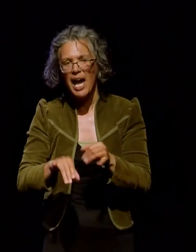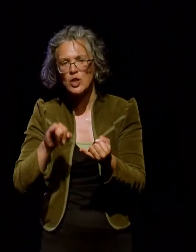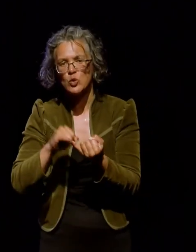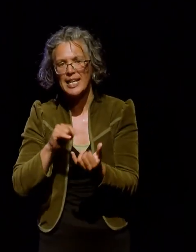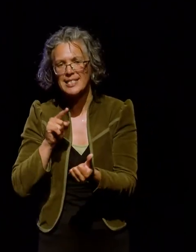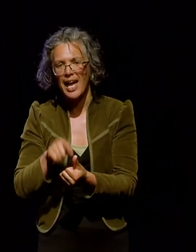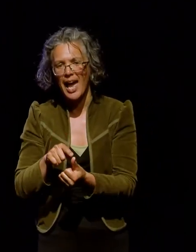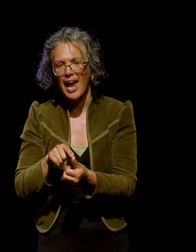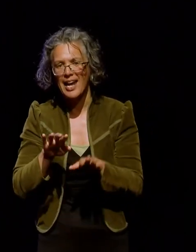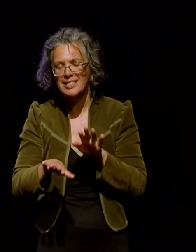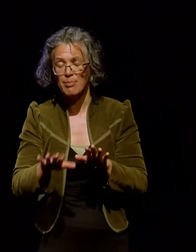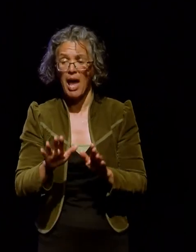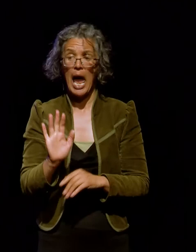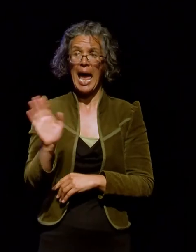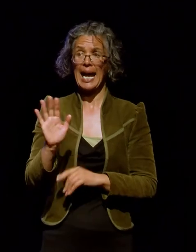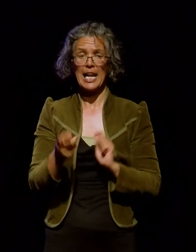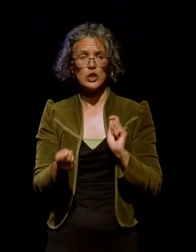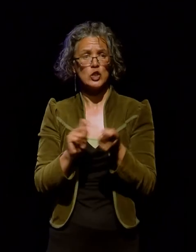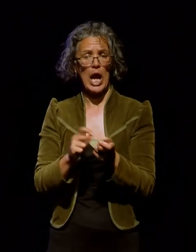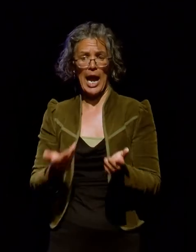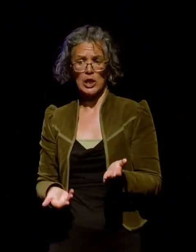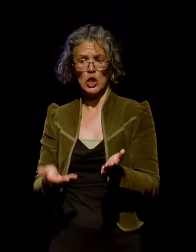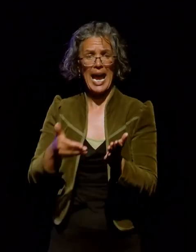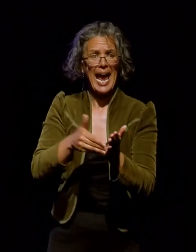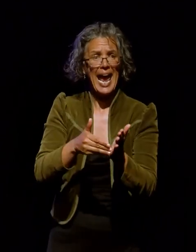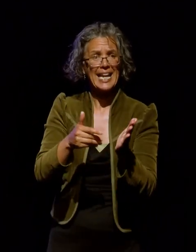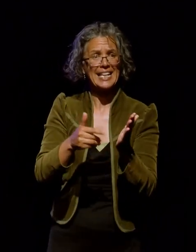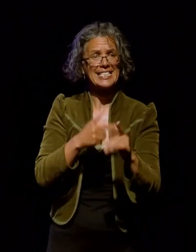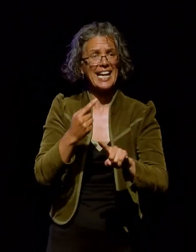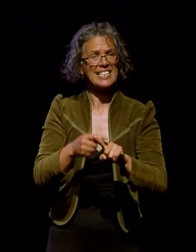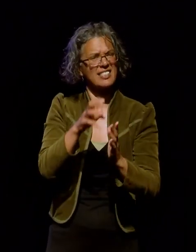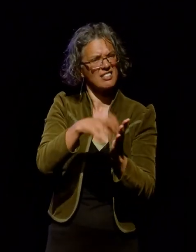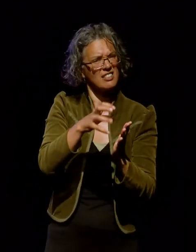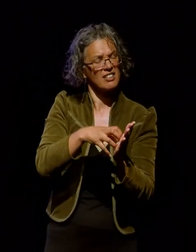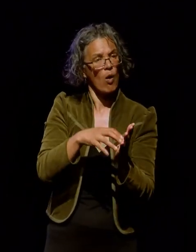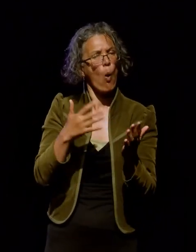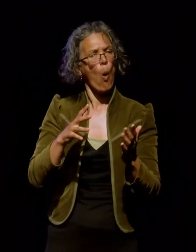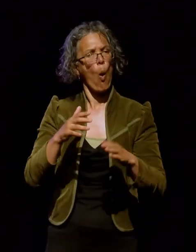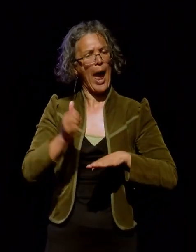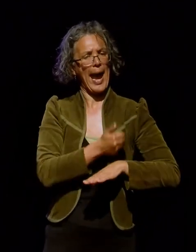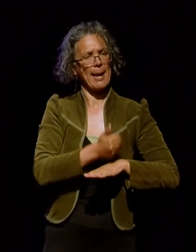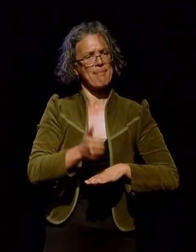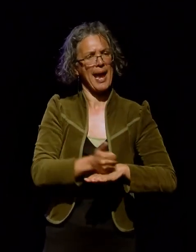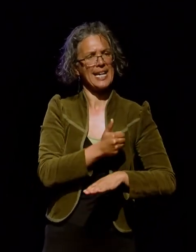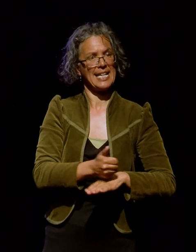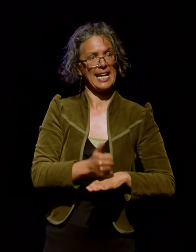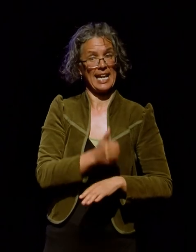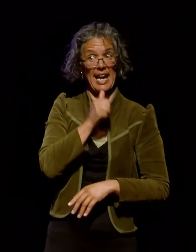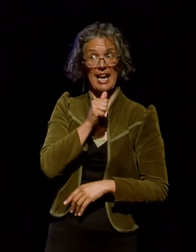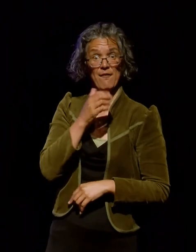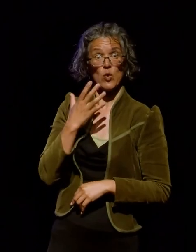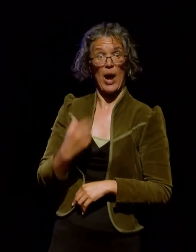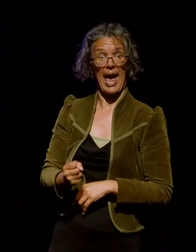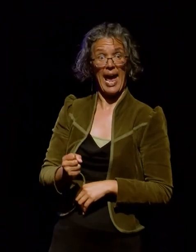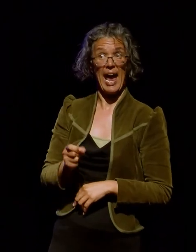Whether or not it's changing the colours, adding text or animating. They're saying if you find this against one of the licenced, the copyright